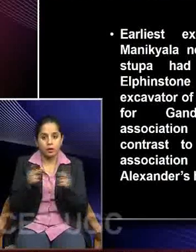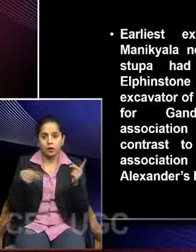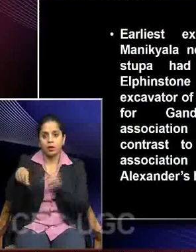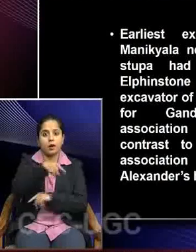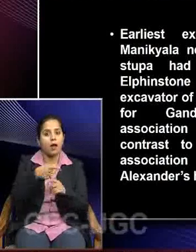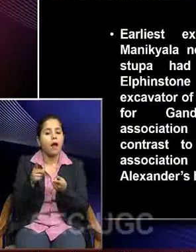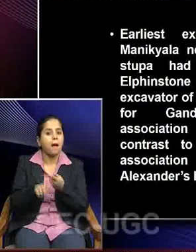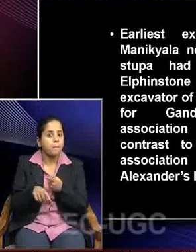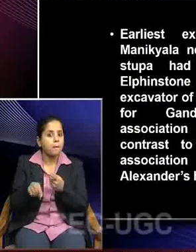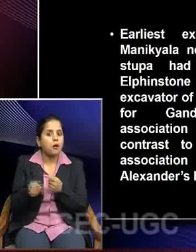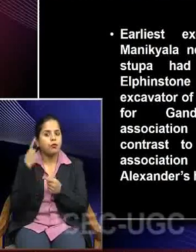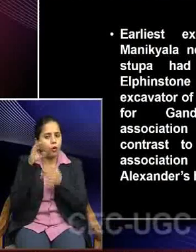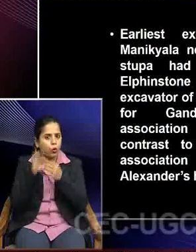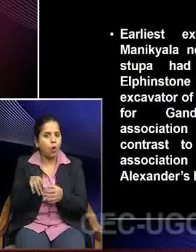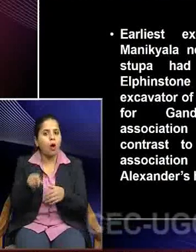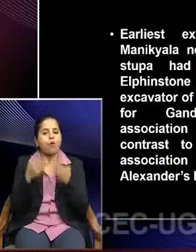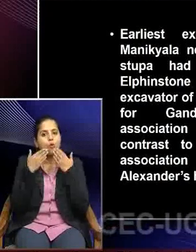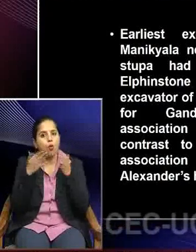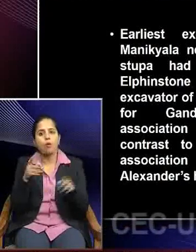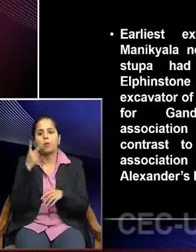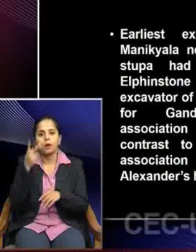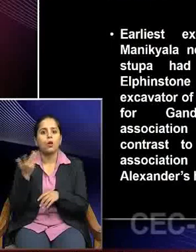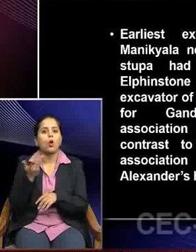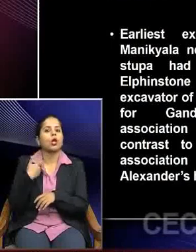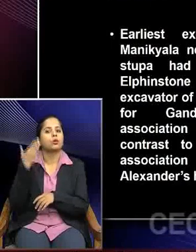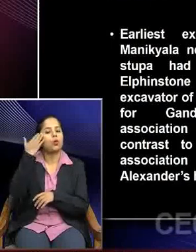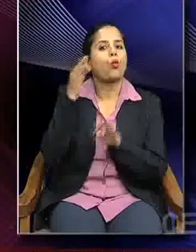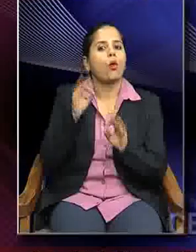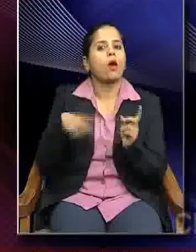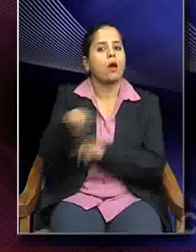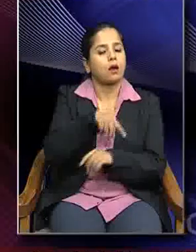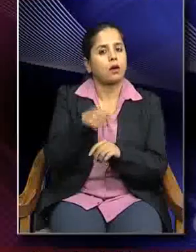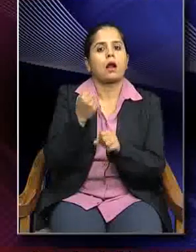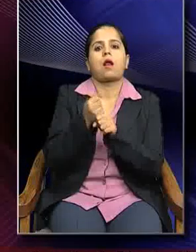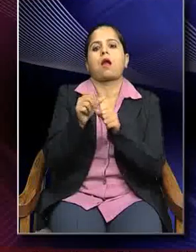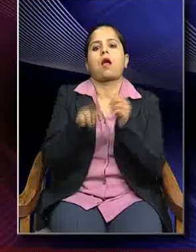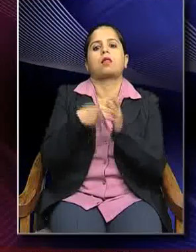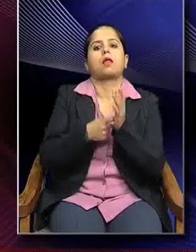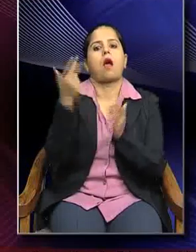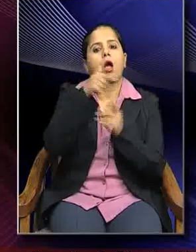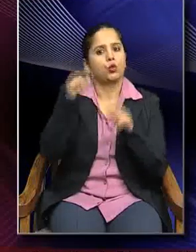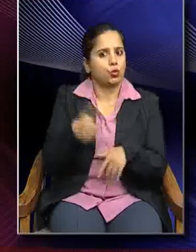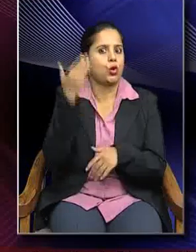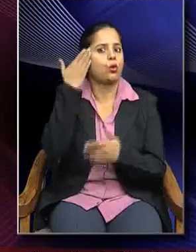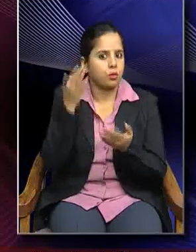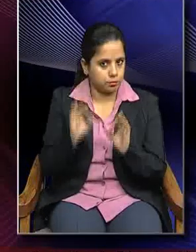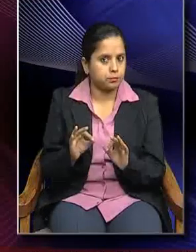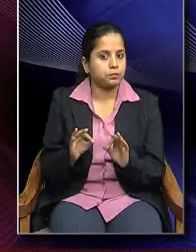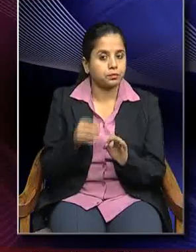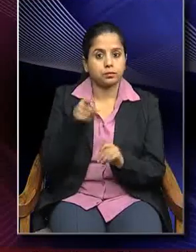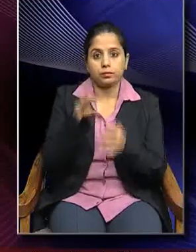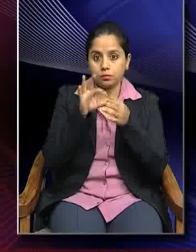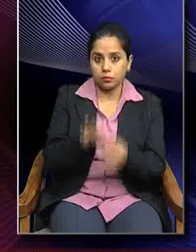carried out which revealed what we know as Gandhar art today. And it was the